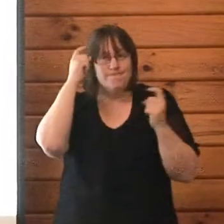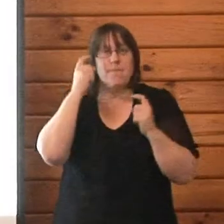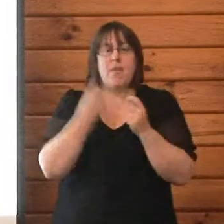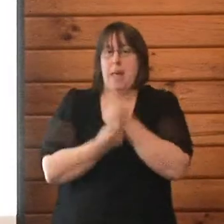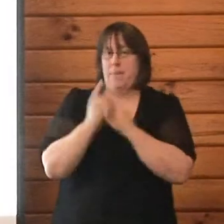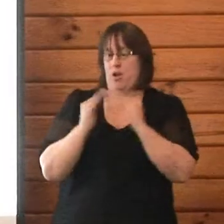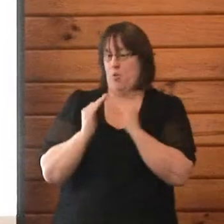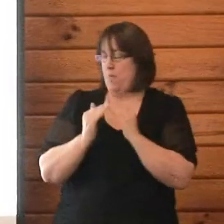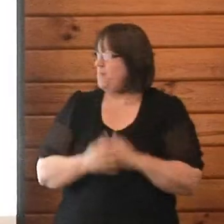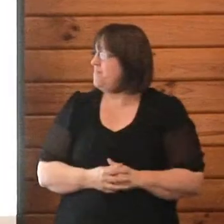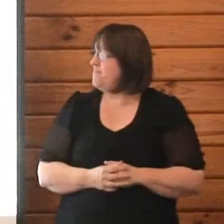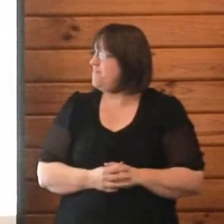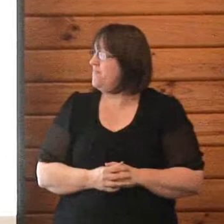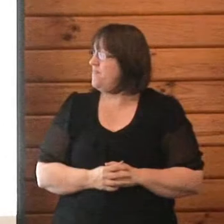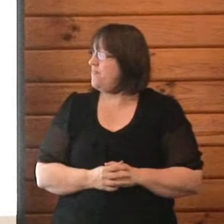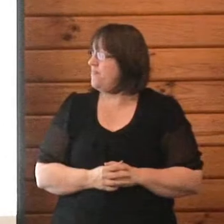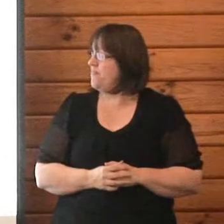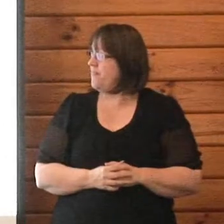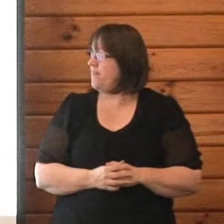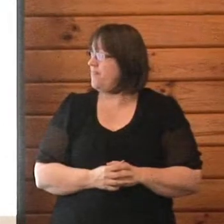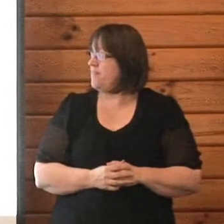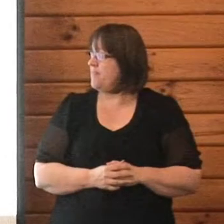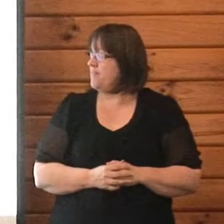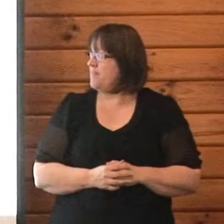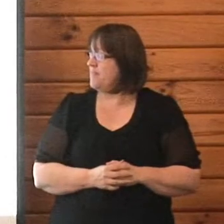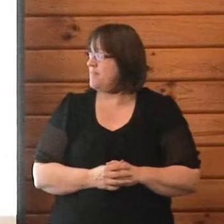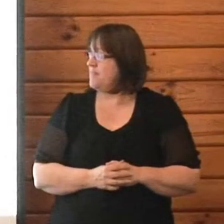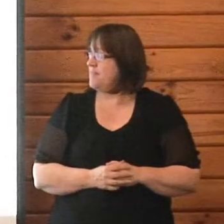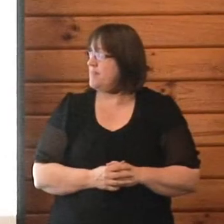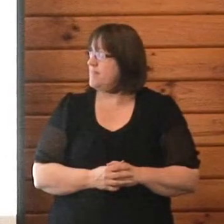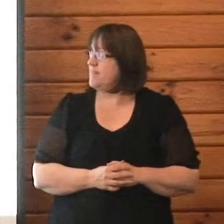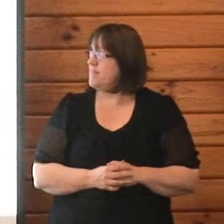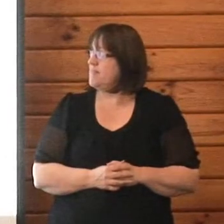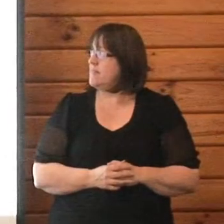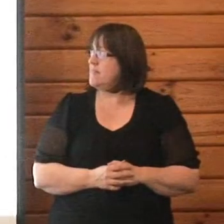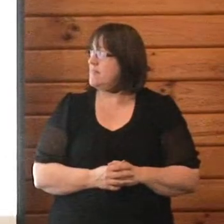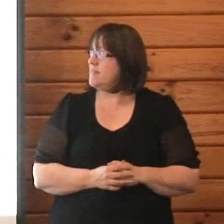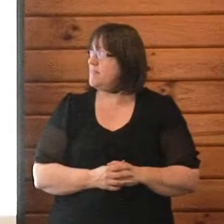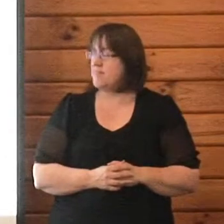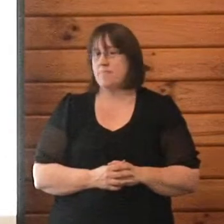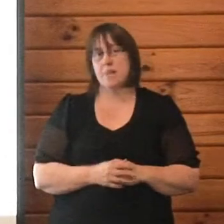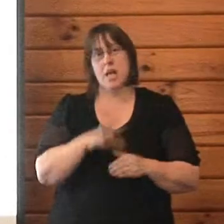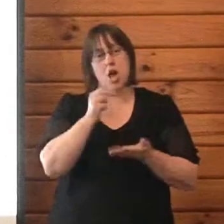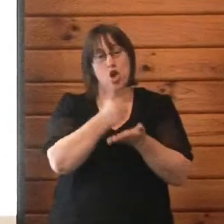We also have grants that are still available to homeowners.